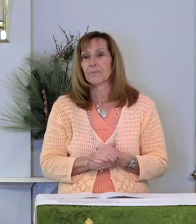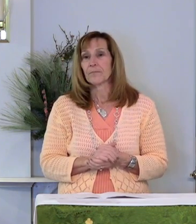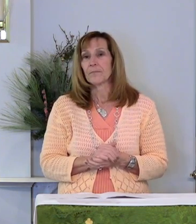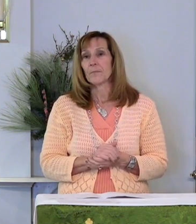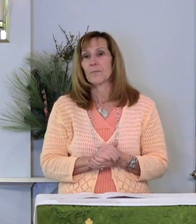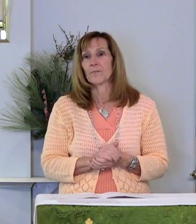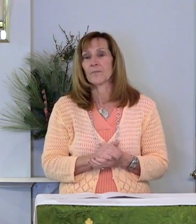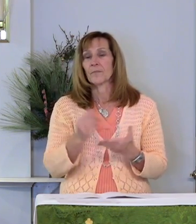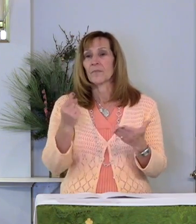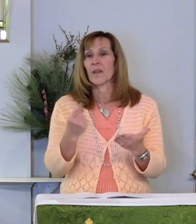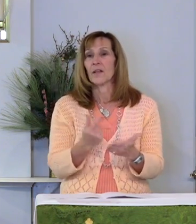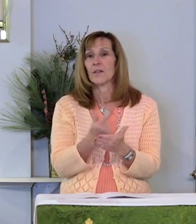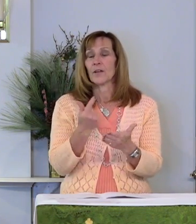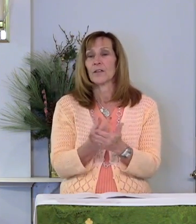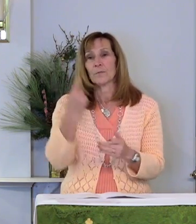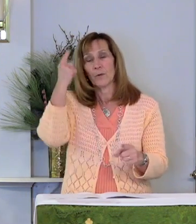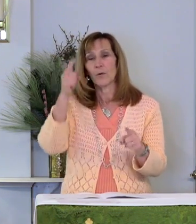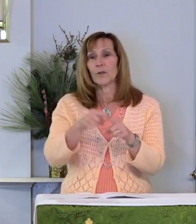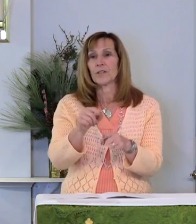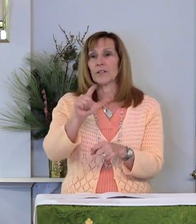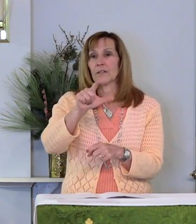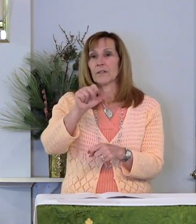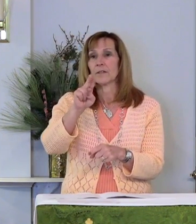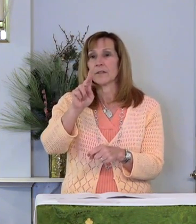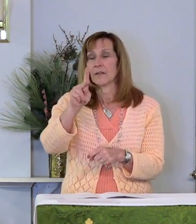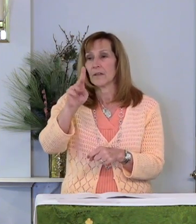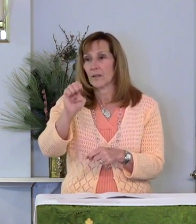The Holy Gospel according to Luke.